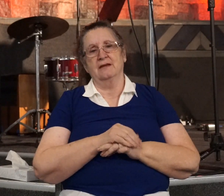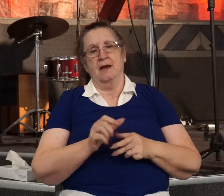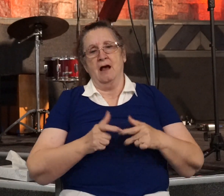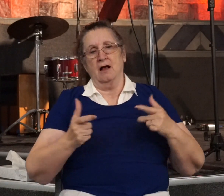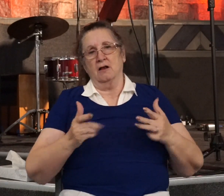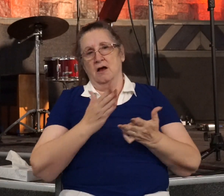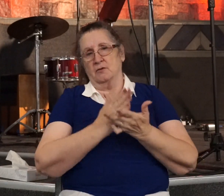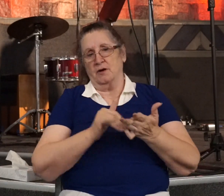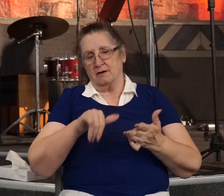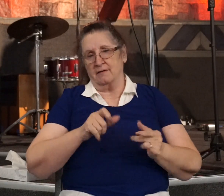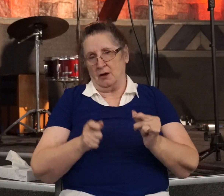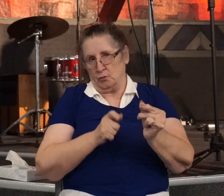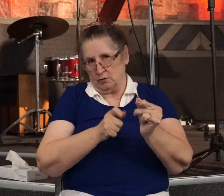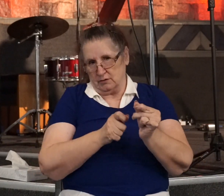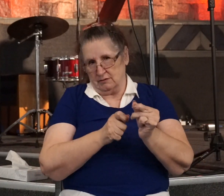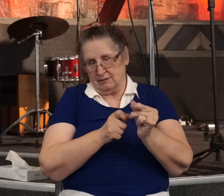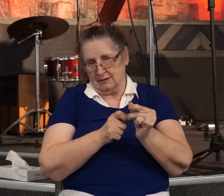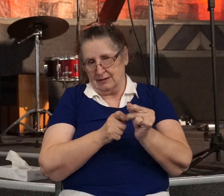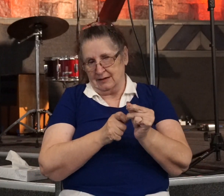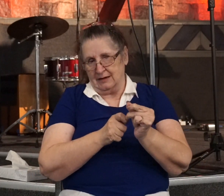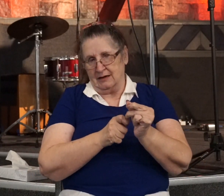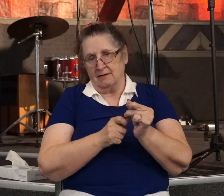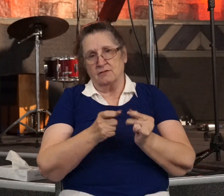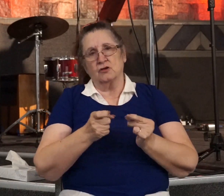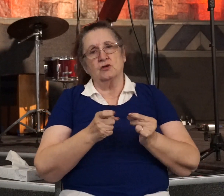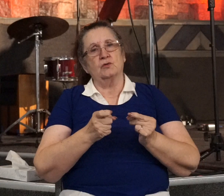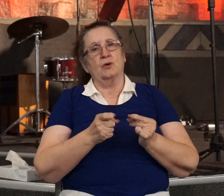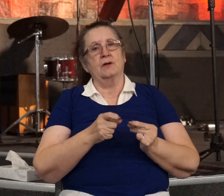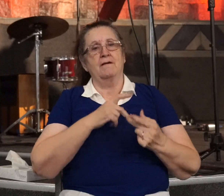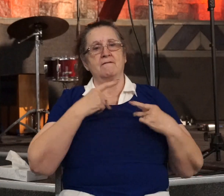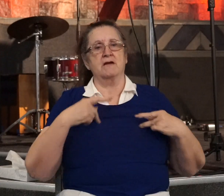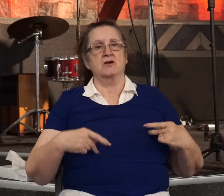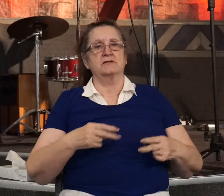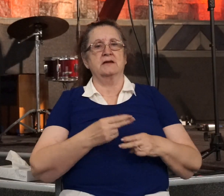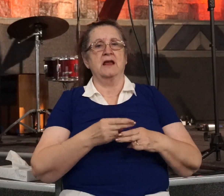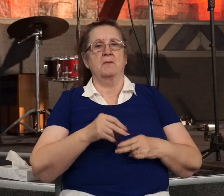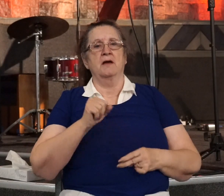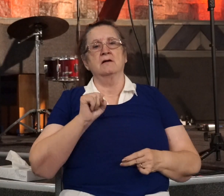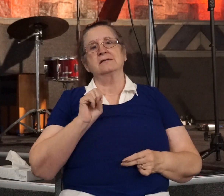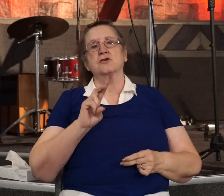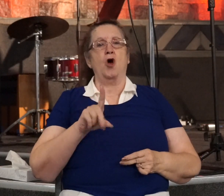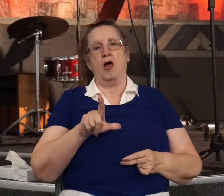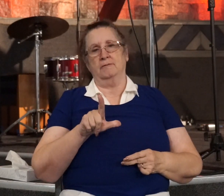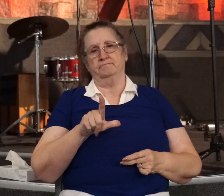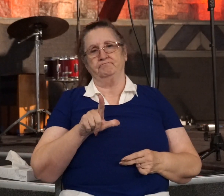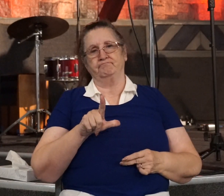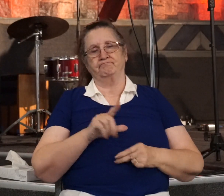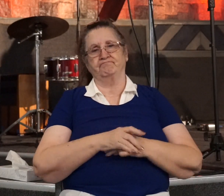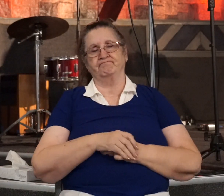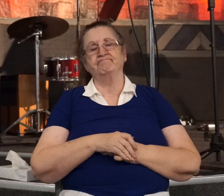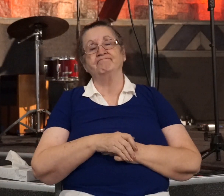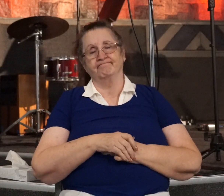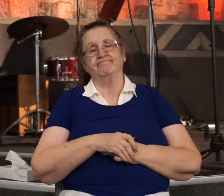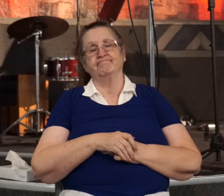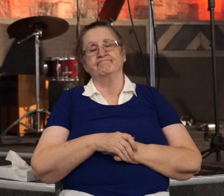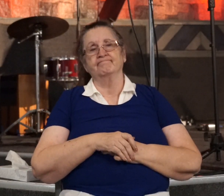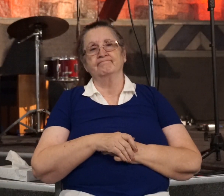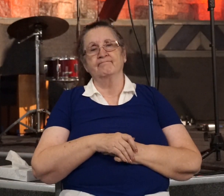persecution, we learned, was at the hands of a Pharisee named Saul. Now, Saul had